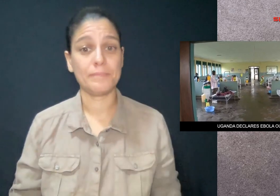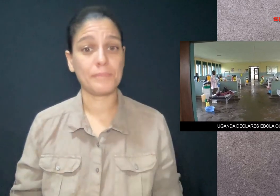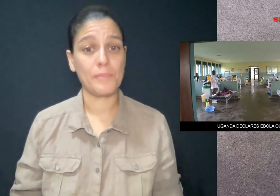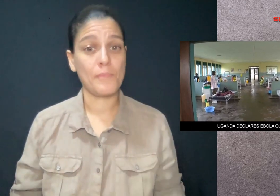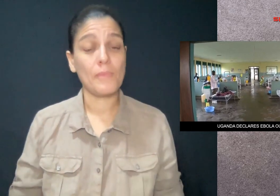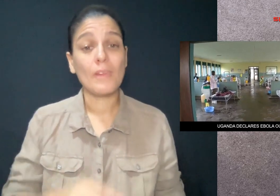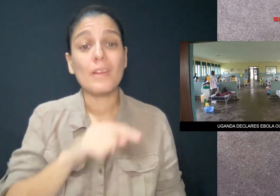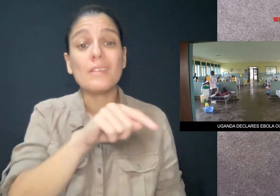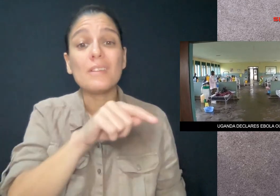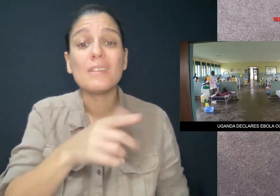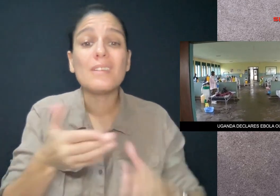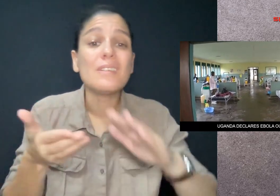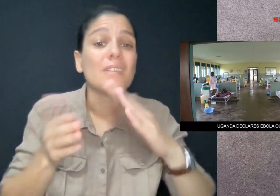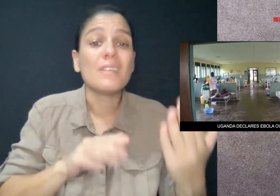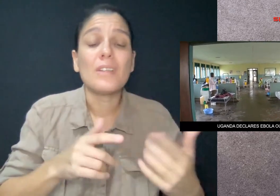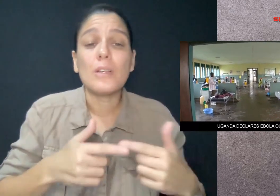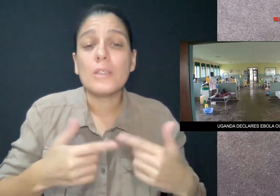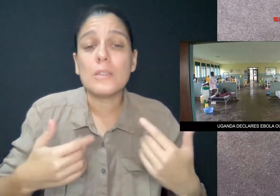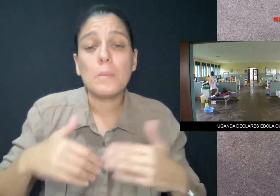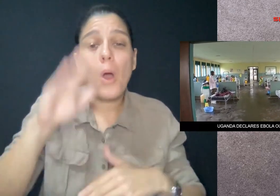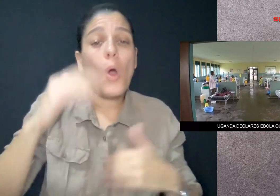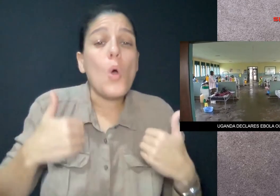The youngest death was a one-year-old child.